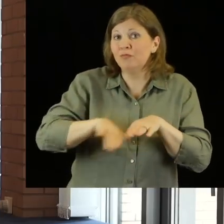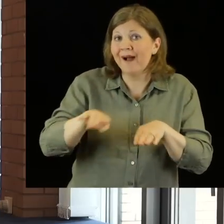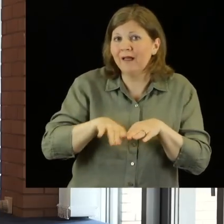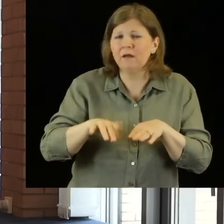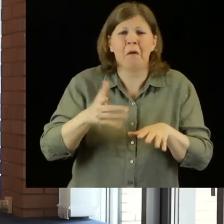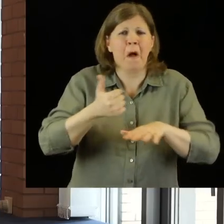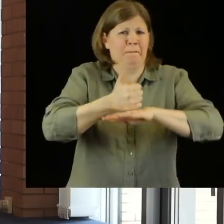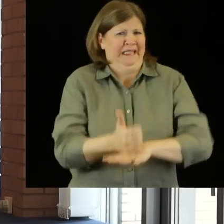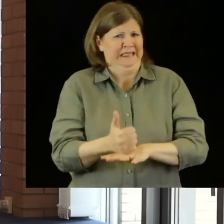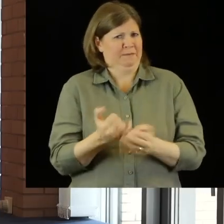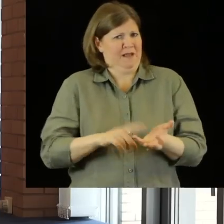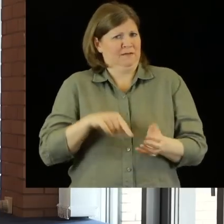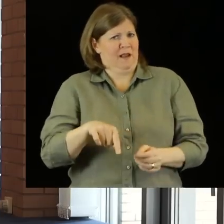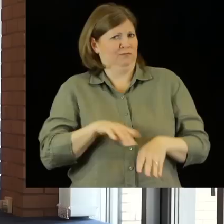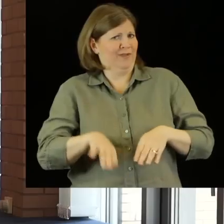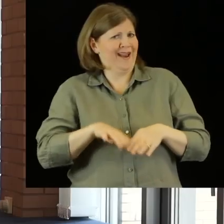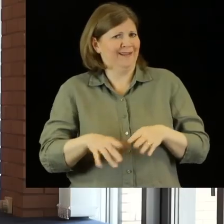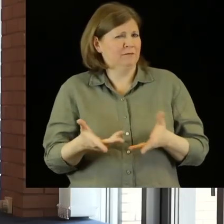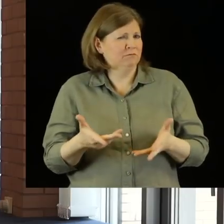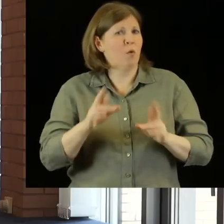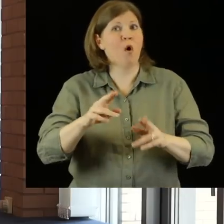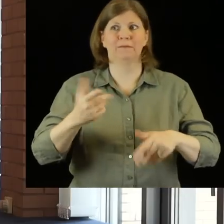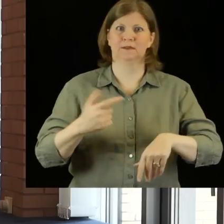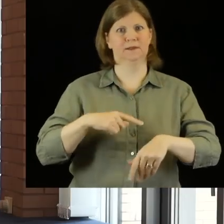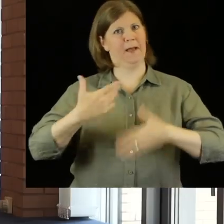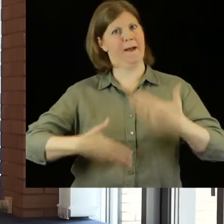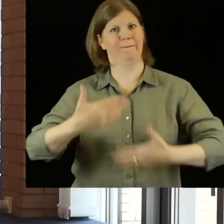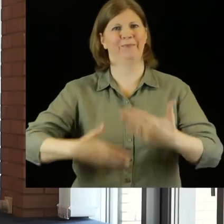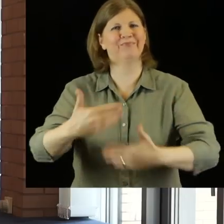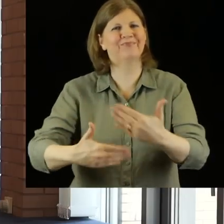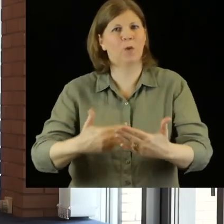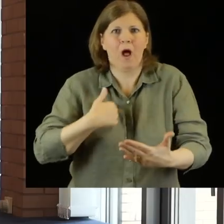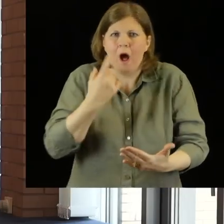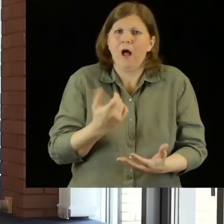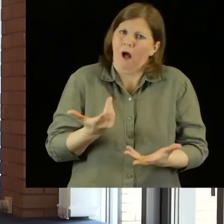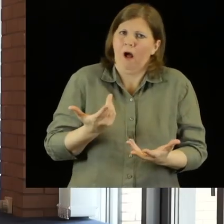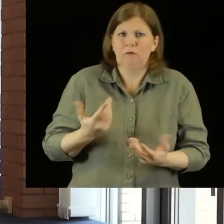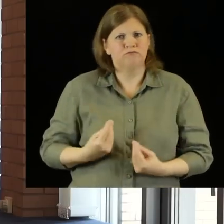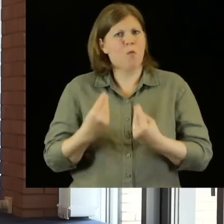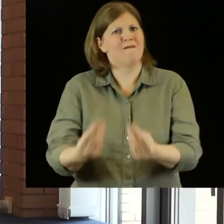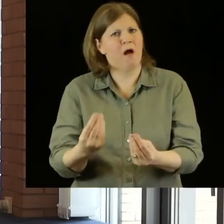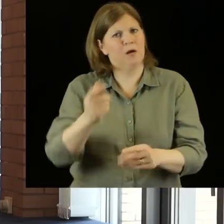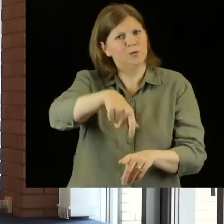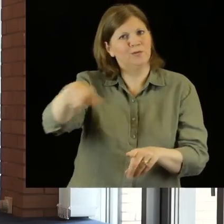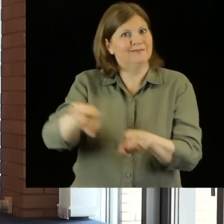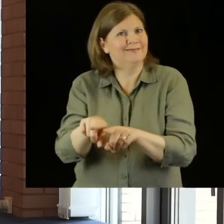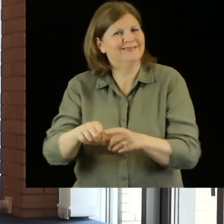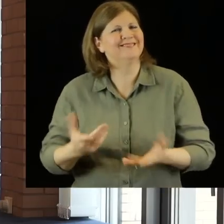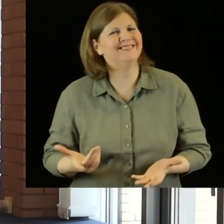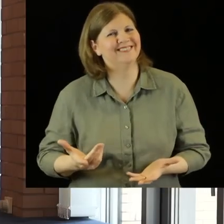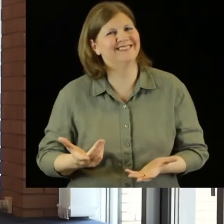training, and hopefully as time progresses we'll be able to begin to offer that to students as well.